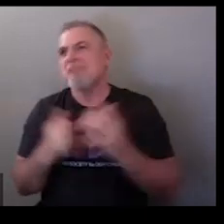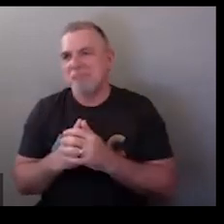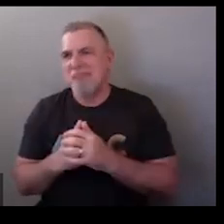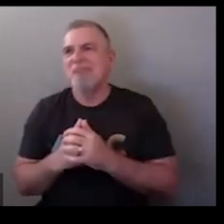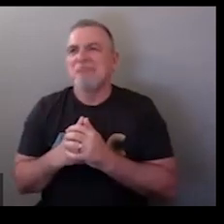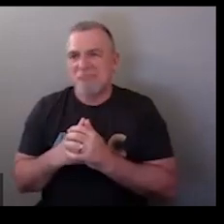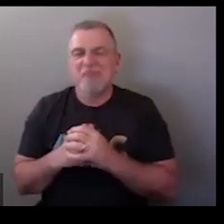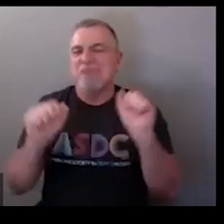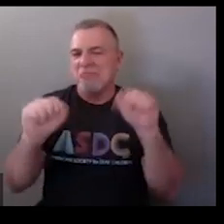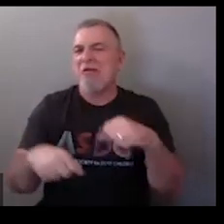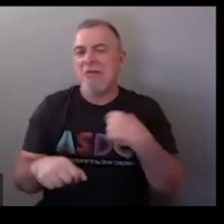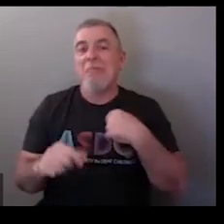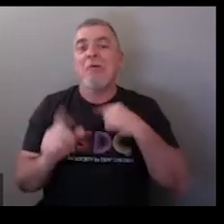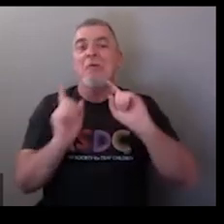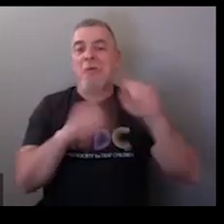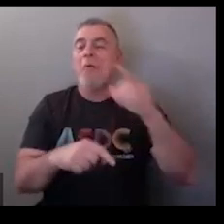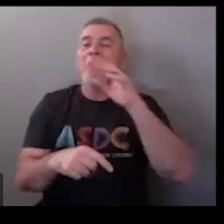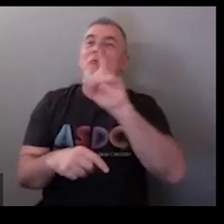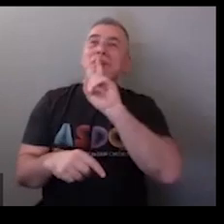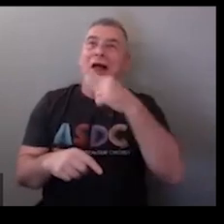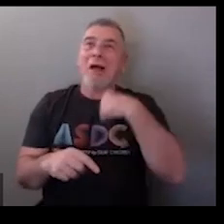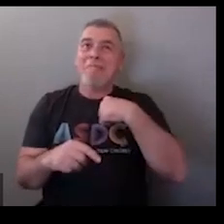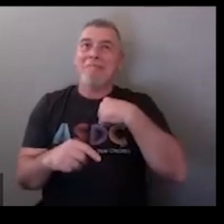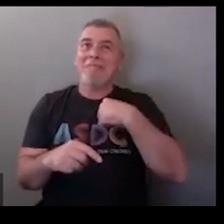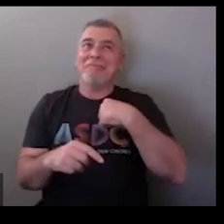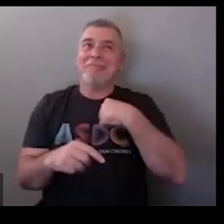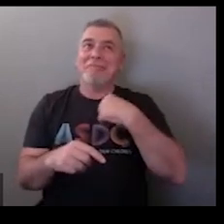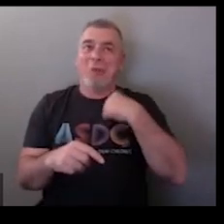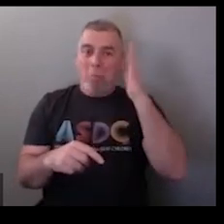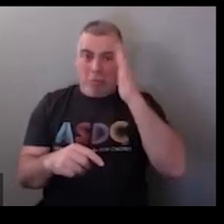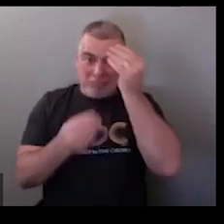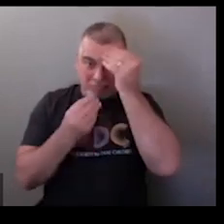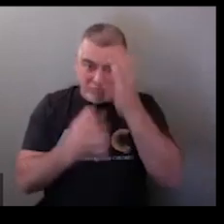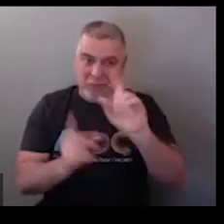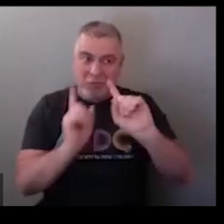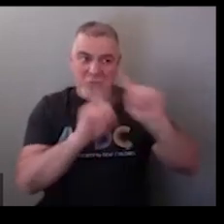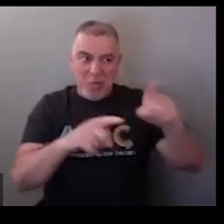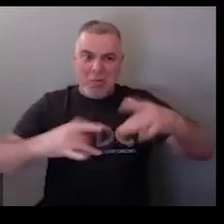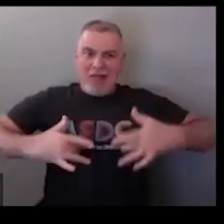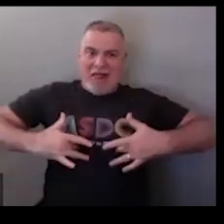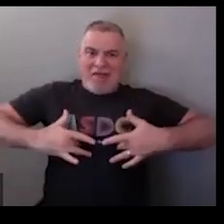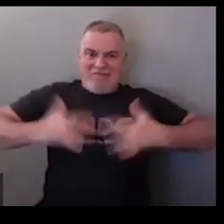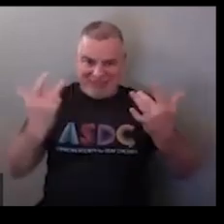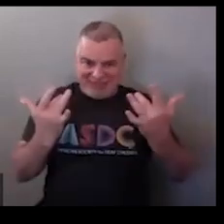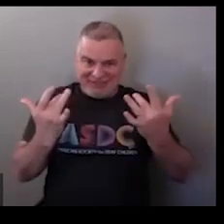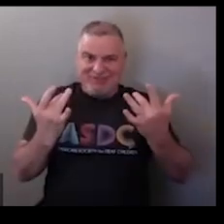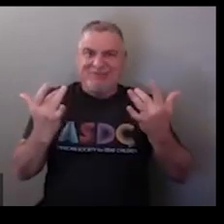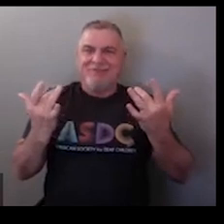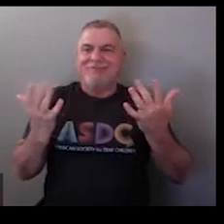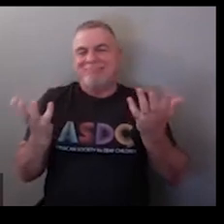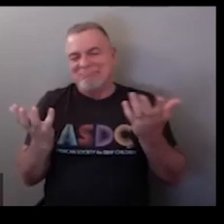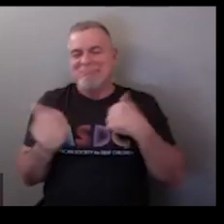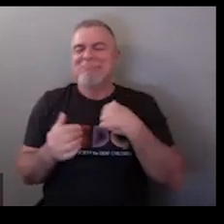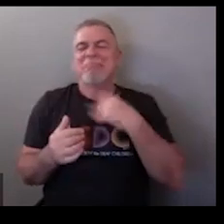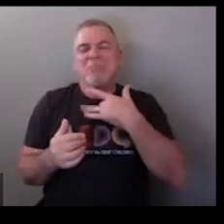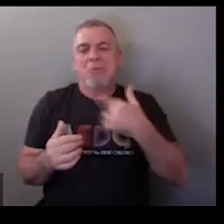you can you can you know if I'm really from I'm thinking about myself like would I say I'm going to an event